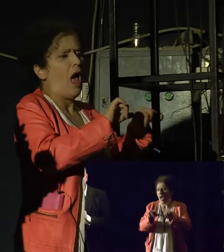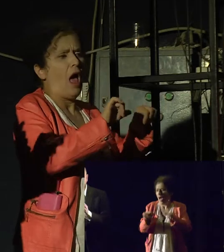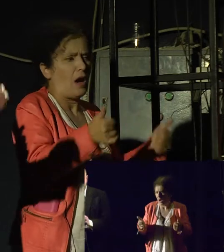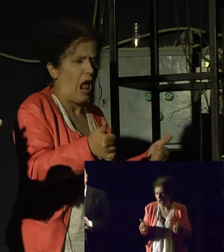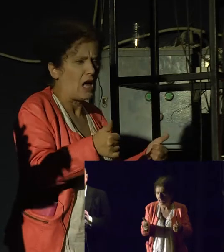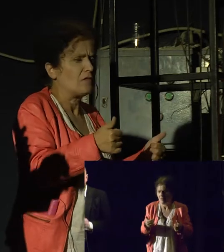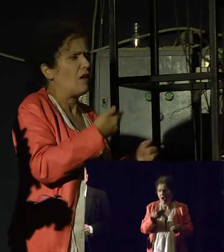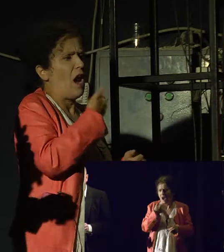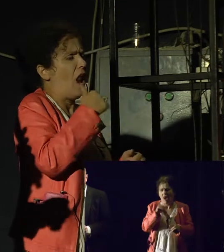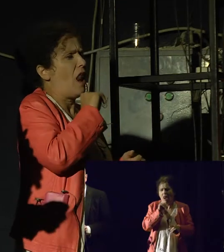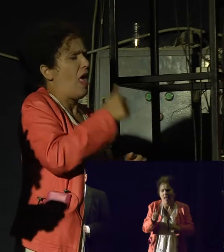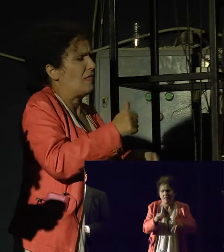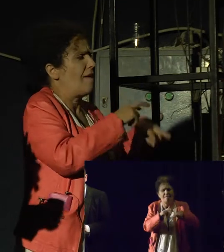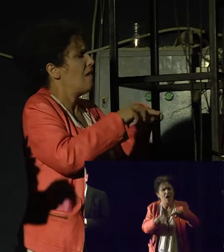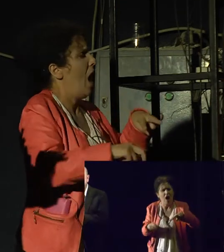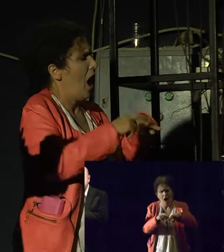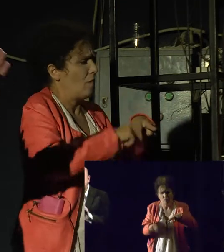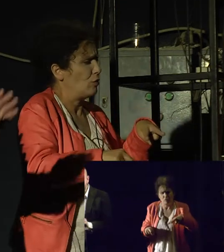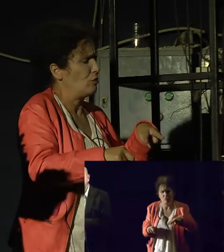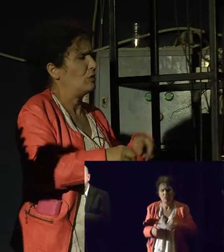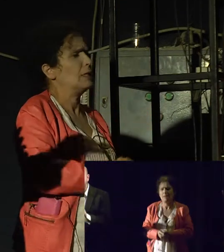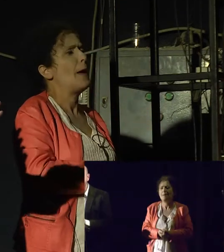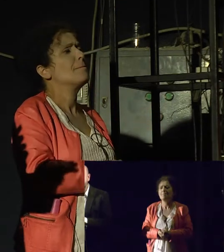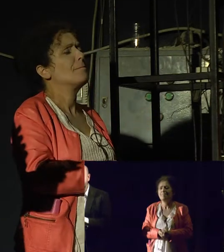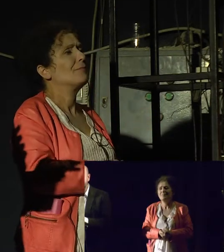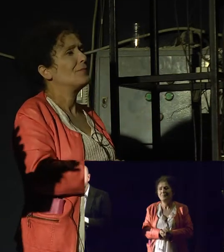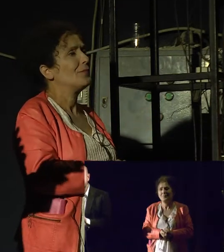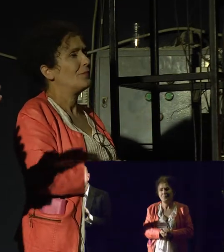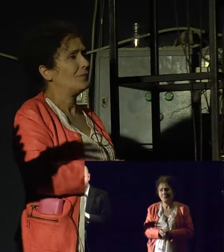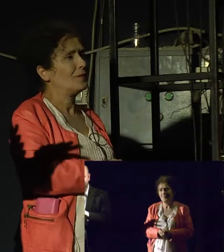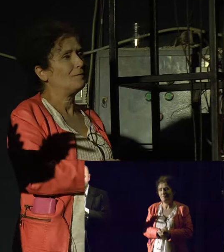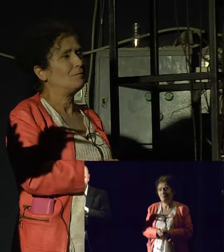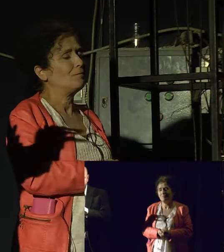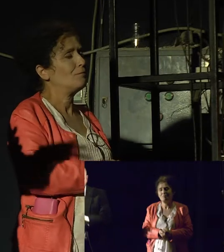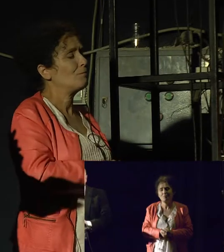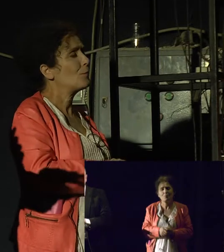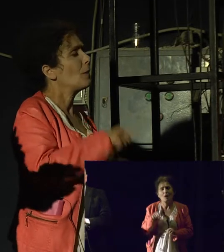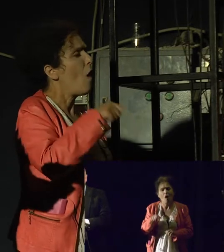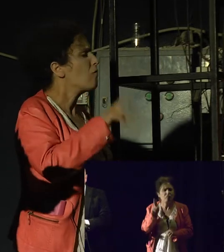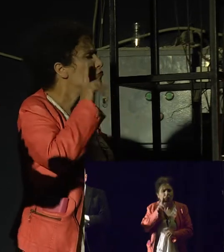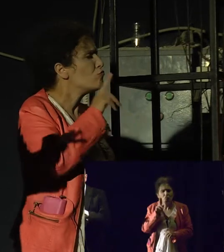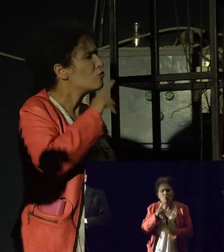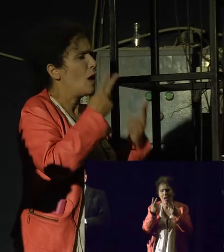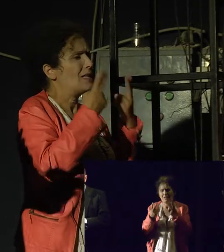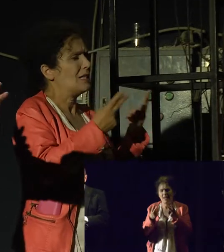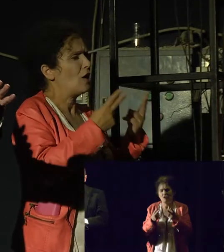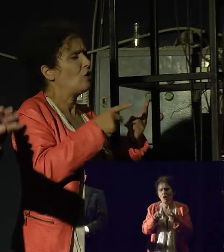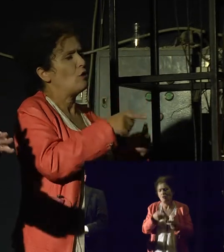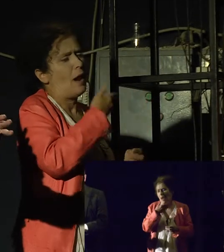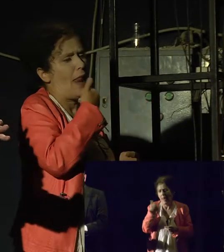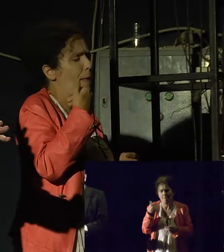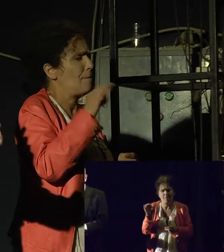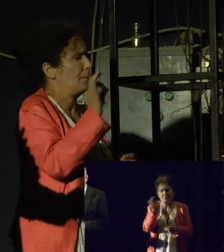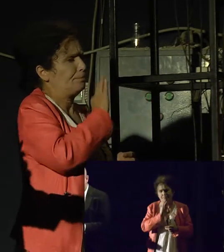women, euthanasia even in some countries. So that's broadly what it means. It doesn't have any fixed meanings except what